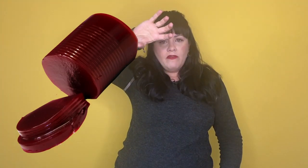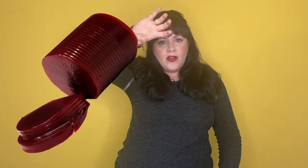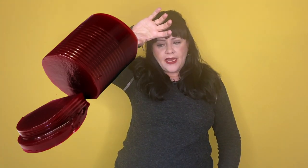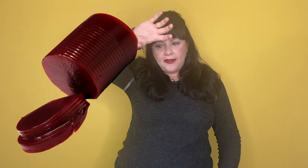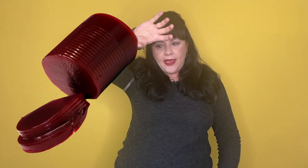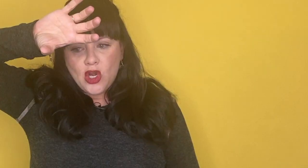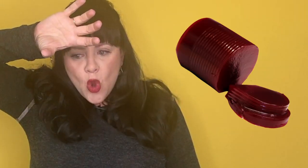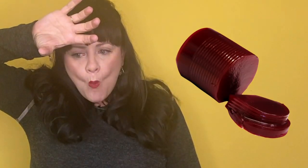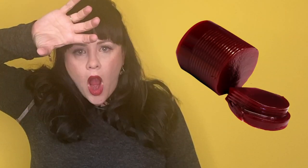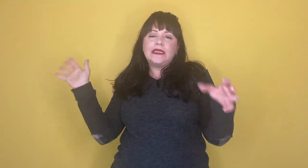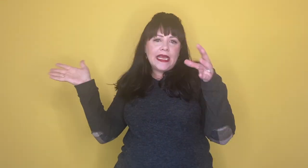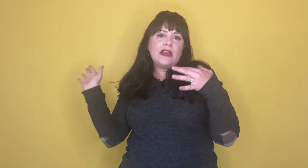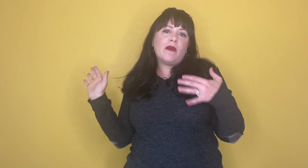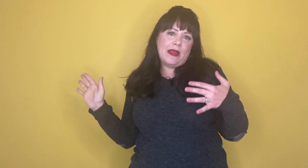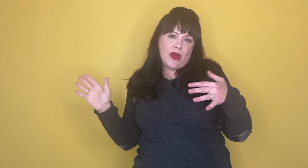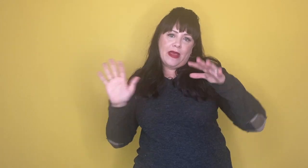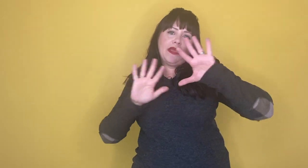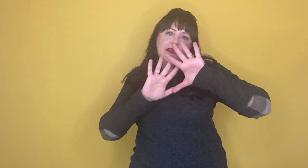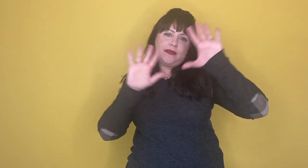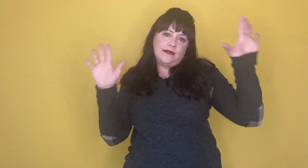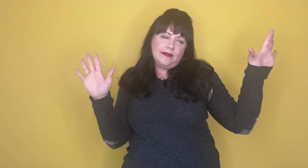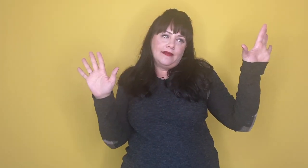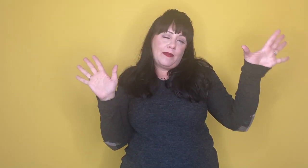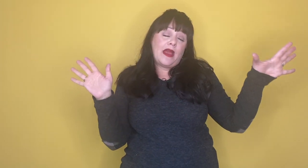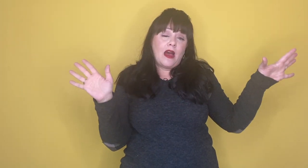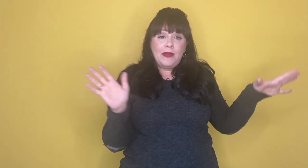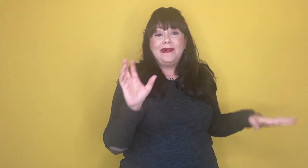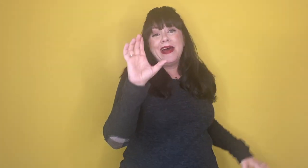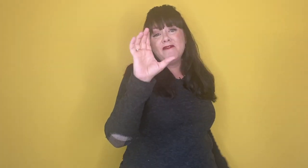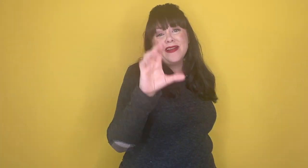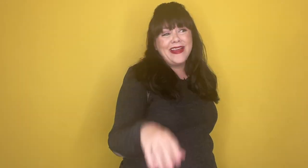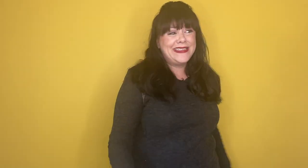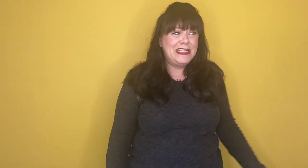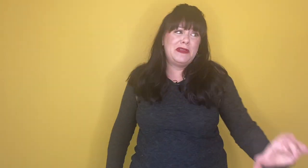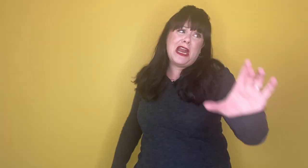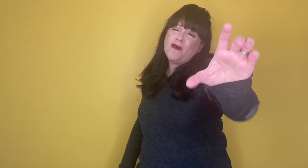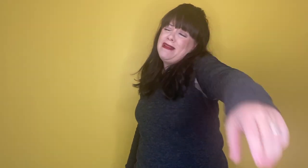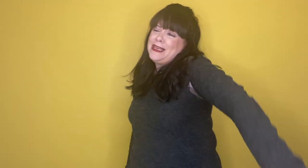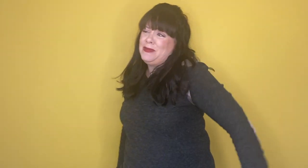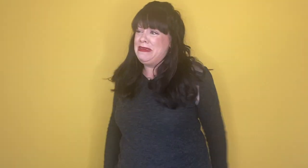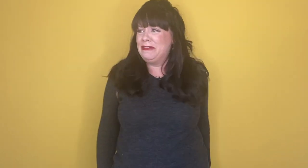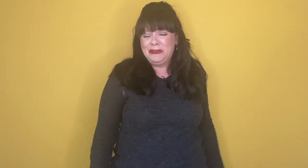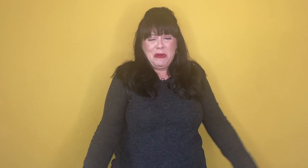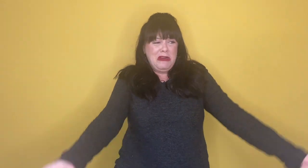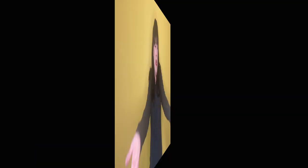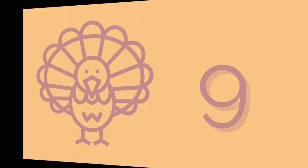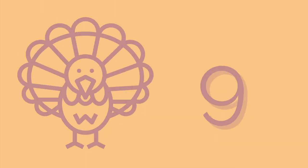falls out of the can? Let the Enneagram 8 bring it. Because they can make a comment about not everybody likes this. But not everybody likes me either. So here you go.